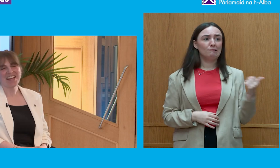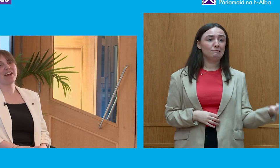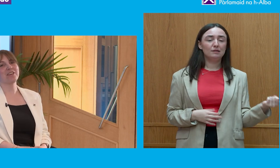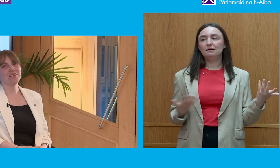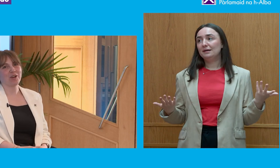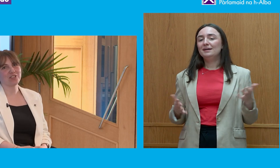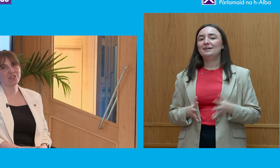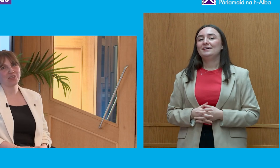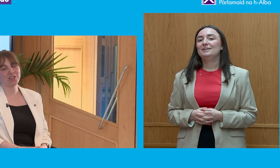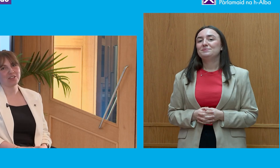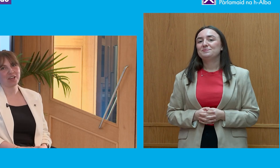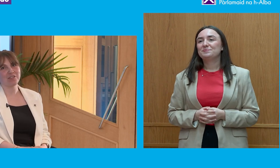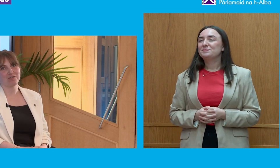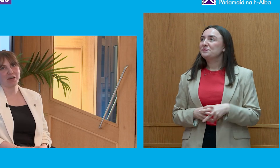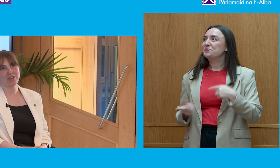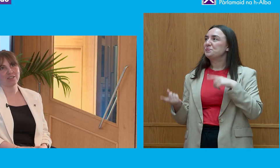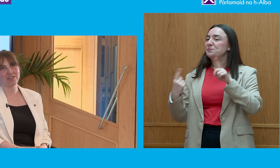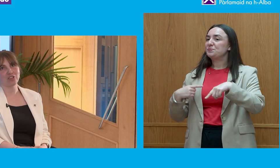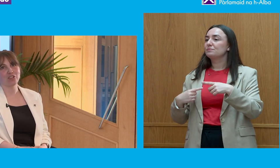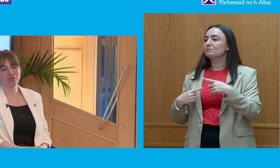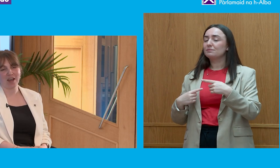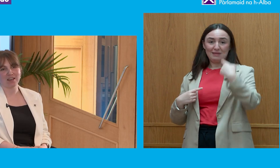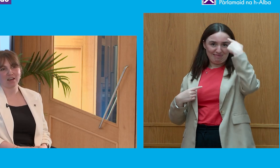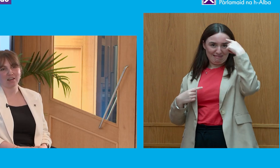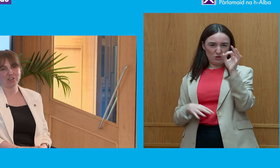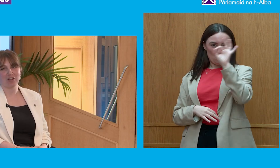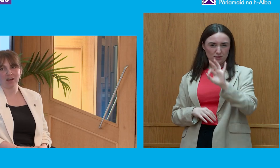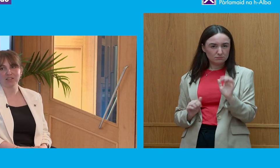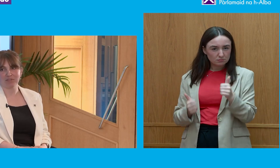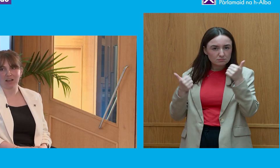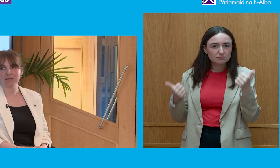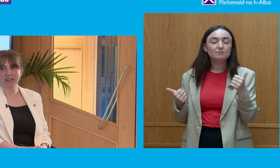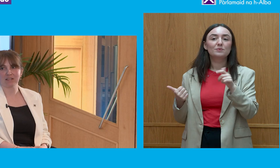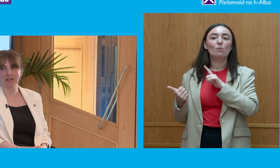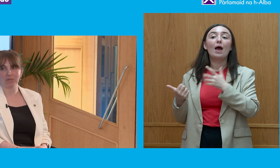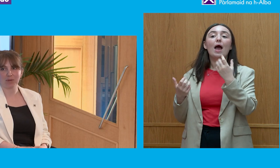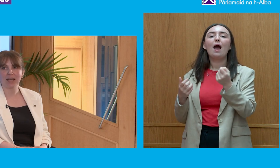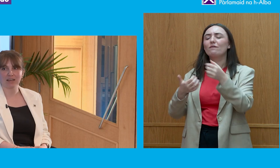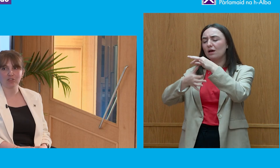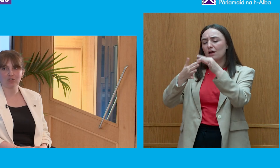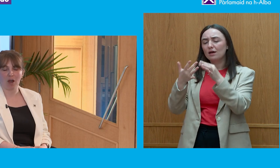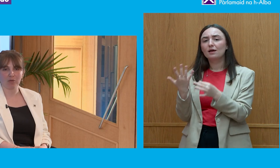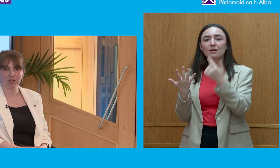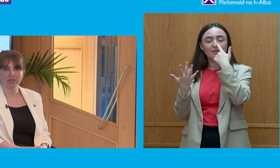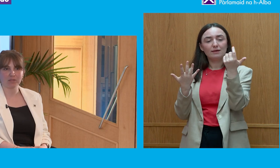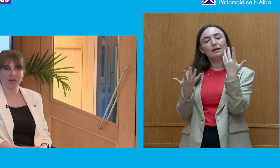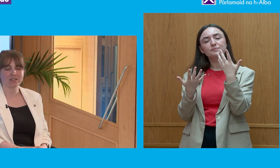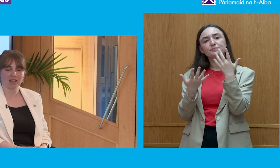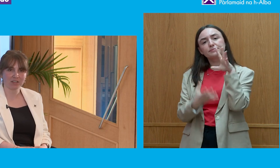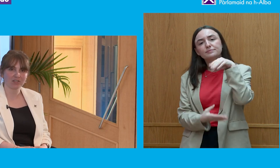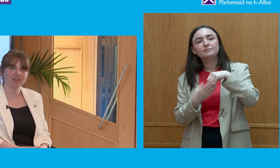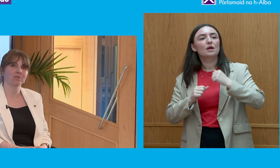think the question definitely framed in a good way in that, you know, there are different aspects that play into our